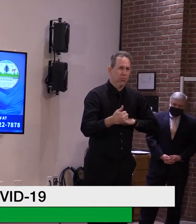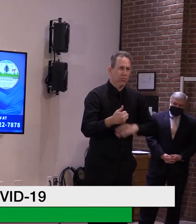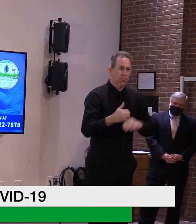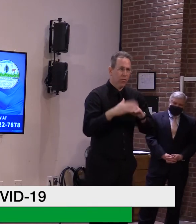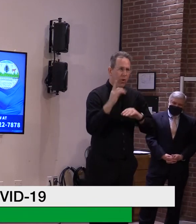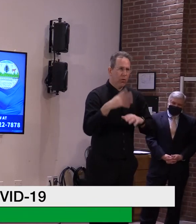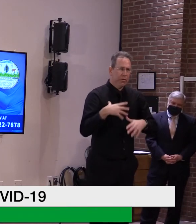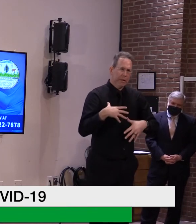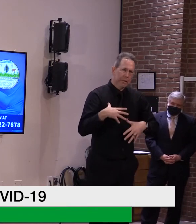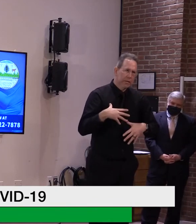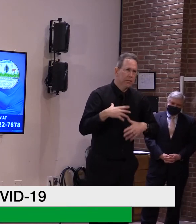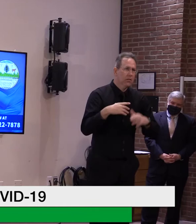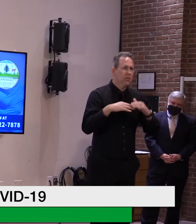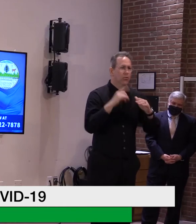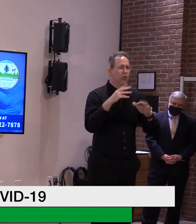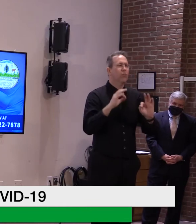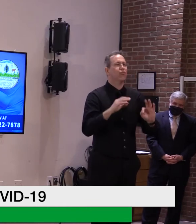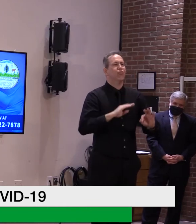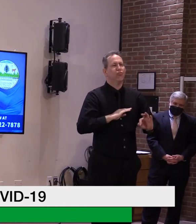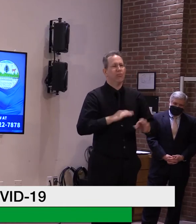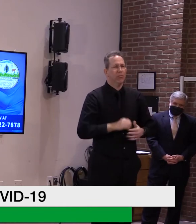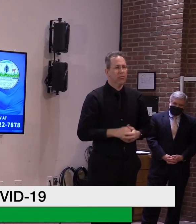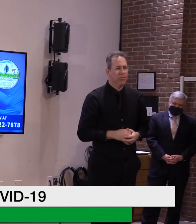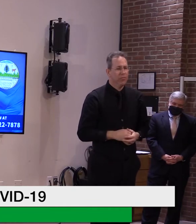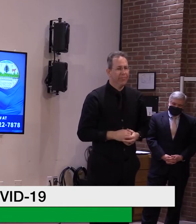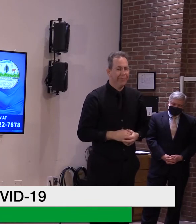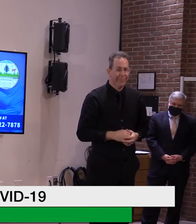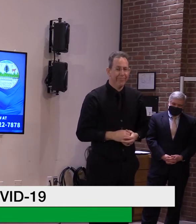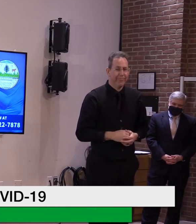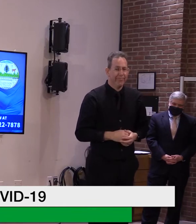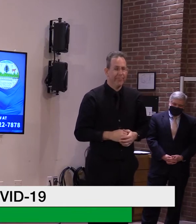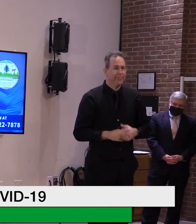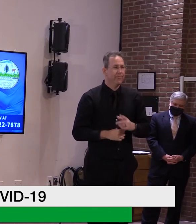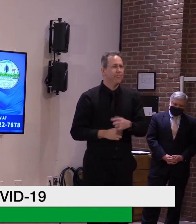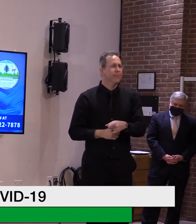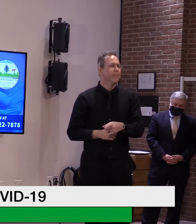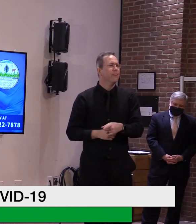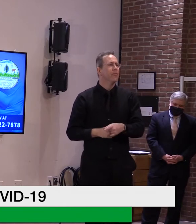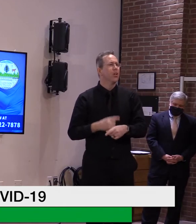Okay. Thank you. Mike Donahue, the Islander.